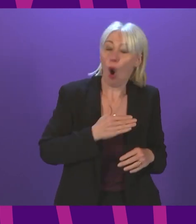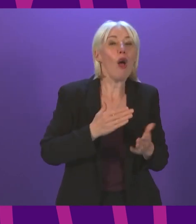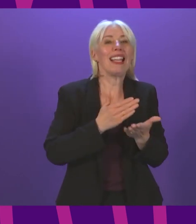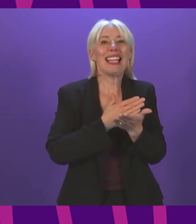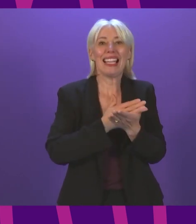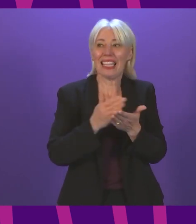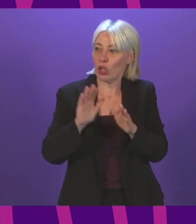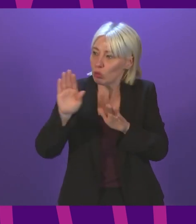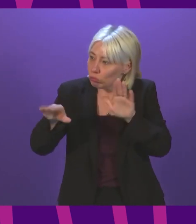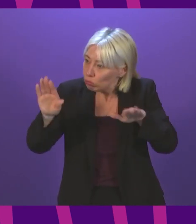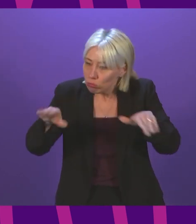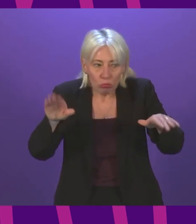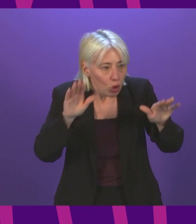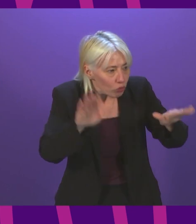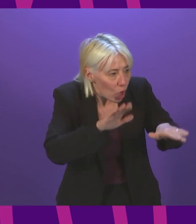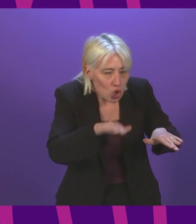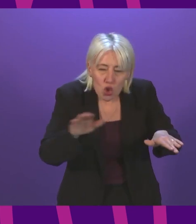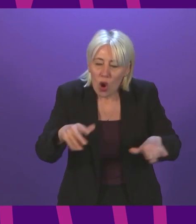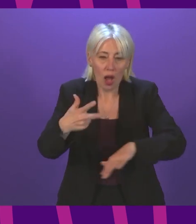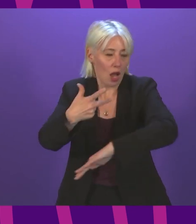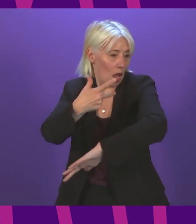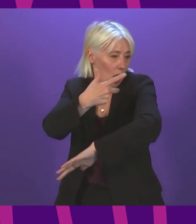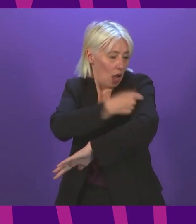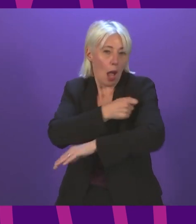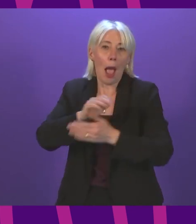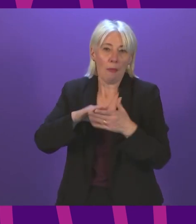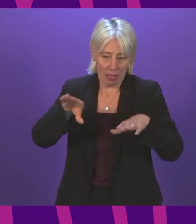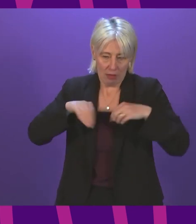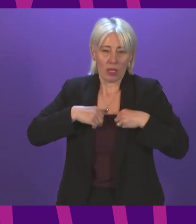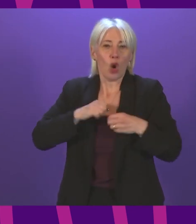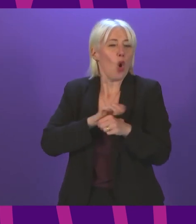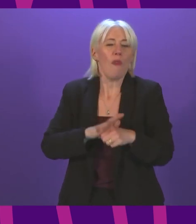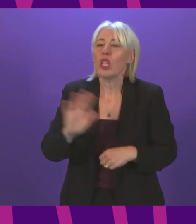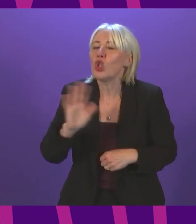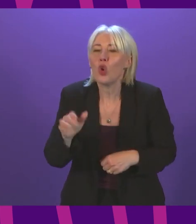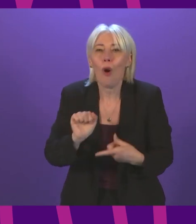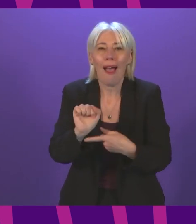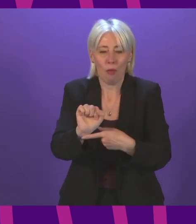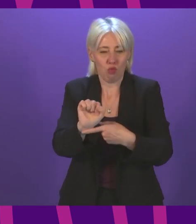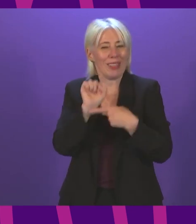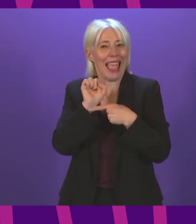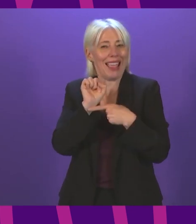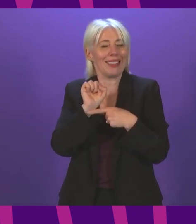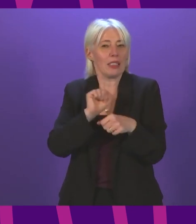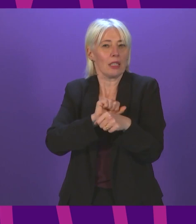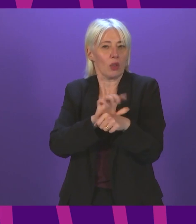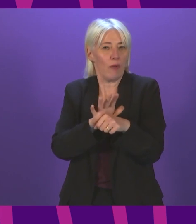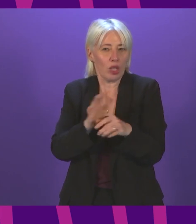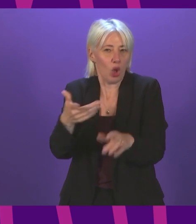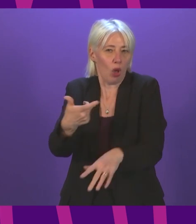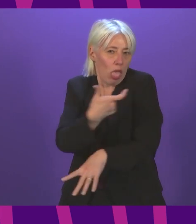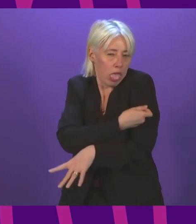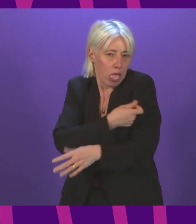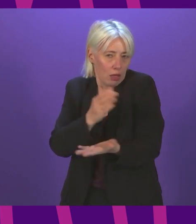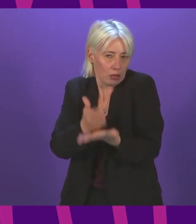to reassure people that vaccines do not cause COVID infection. Vaccines help to protect against COVID infection. We know, and